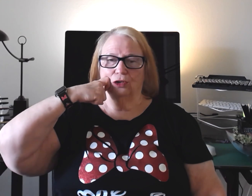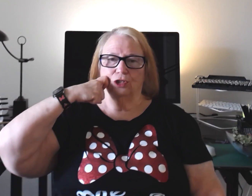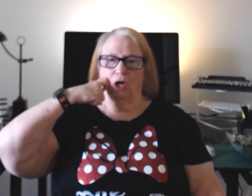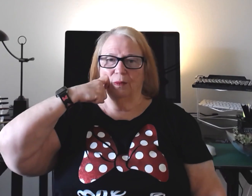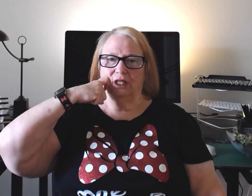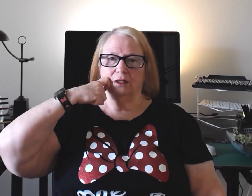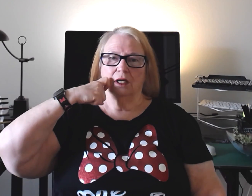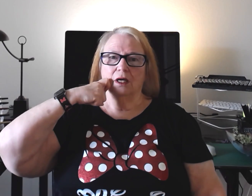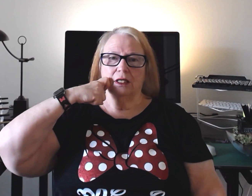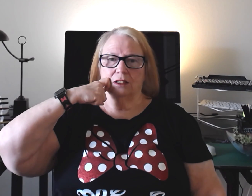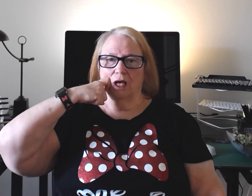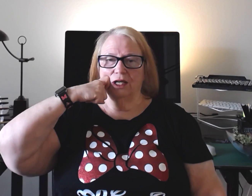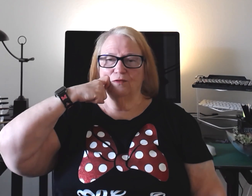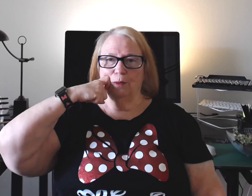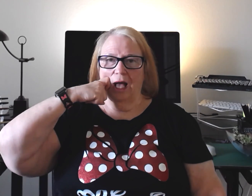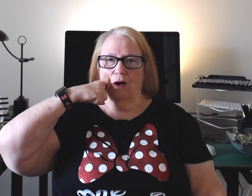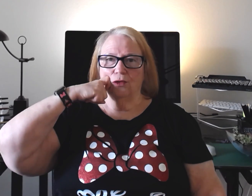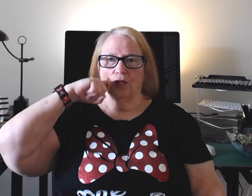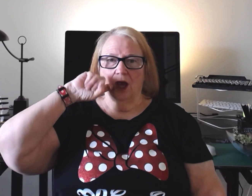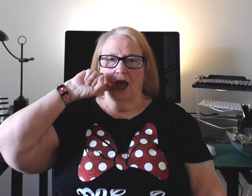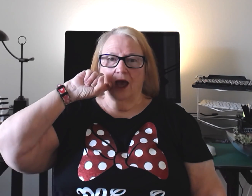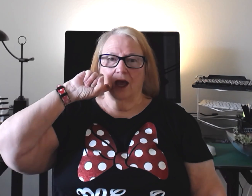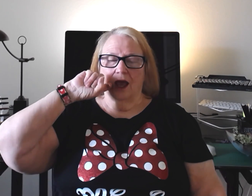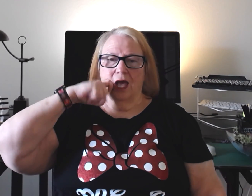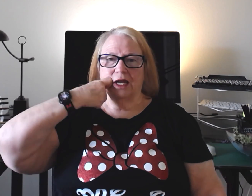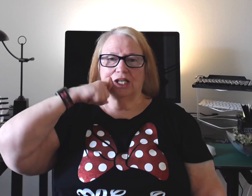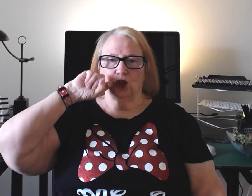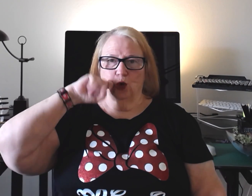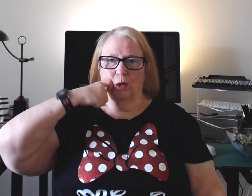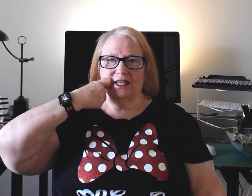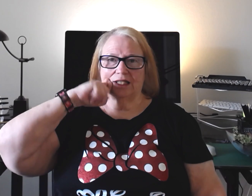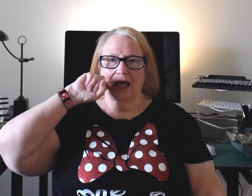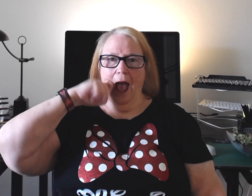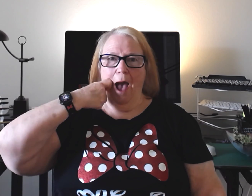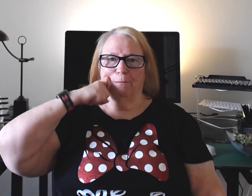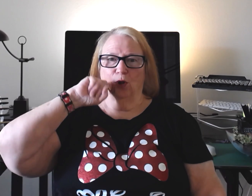dominant side of your mouth and it twists. Apple.